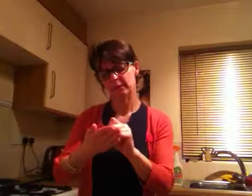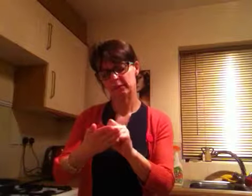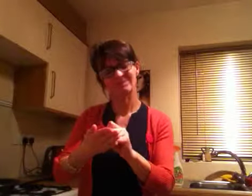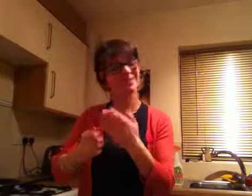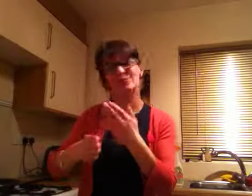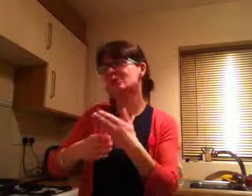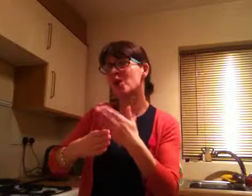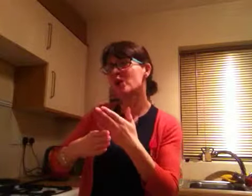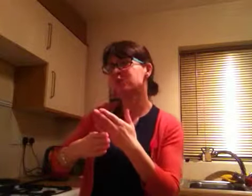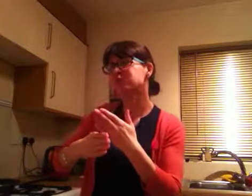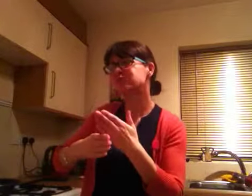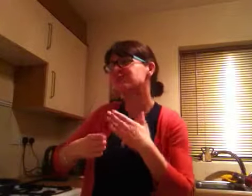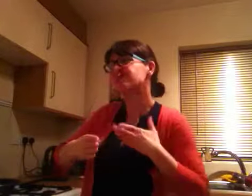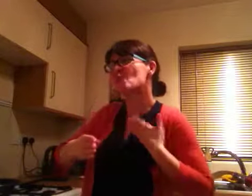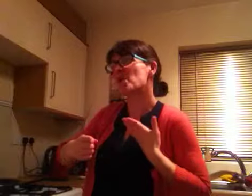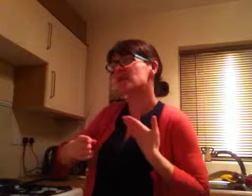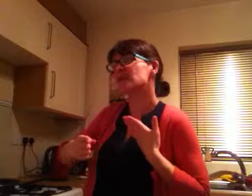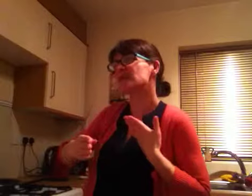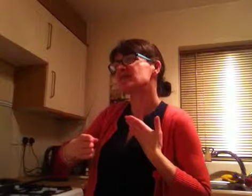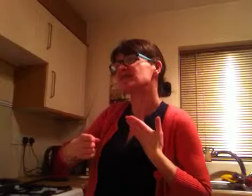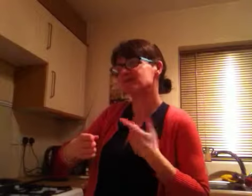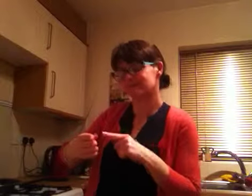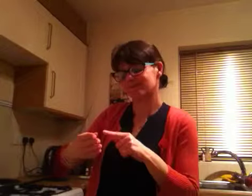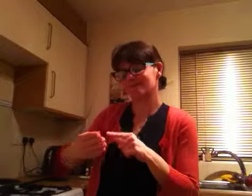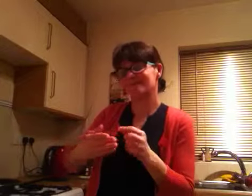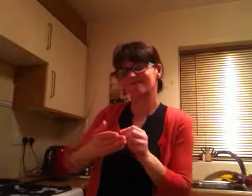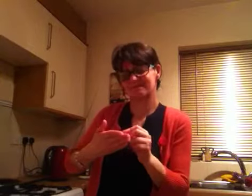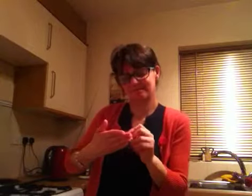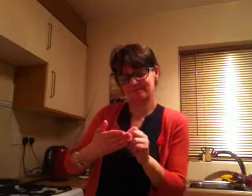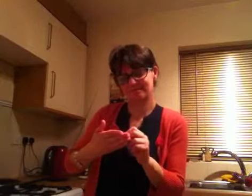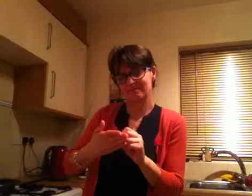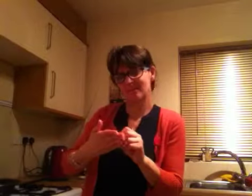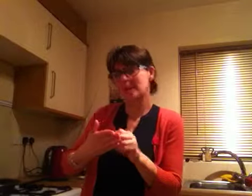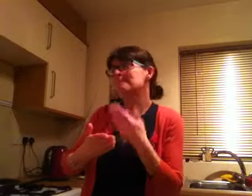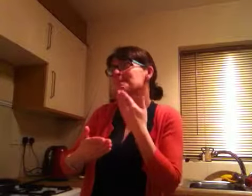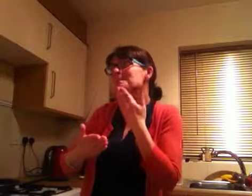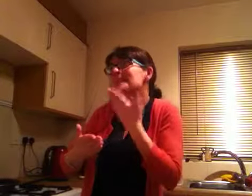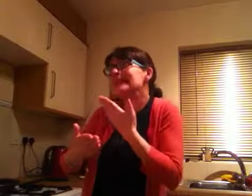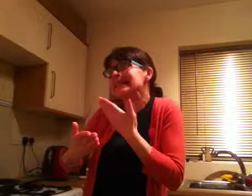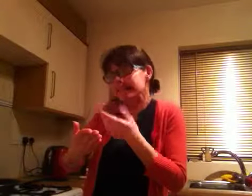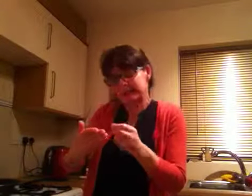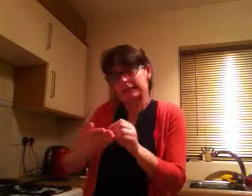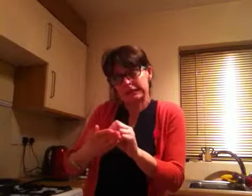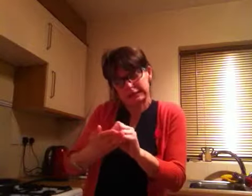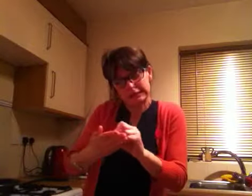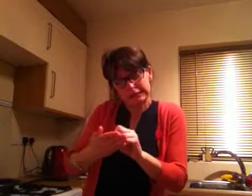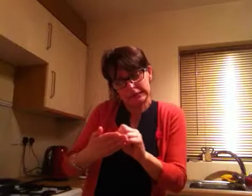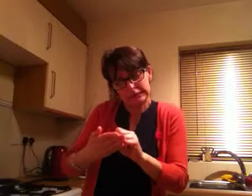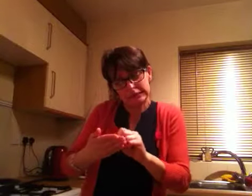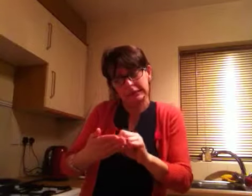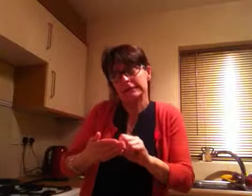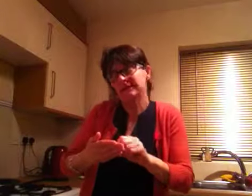that I would be very grateful for her to undertake should she have enough time.